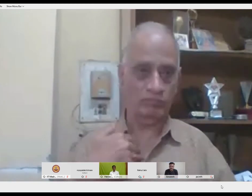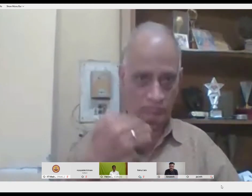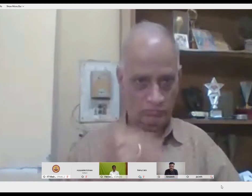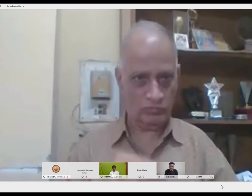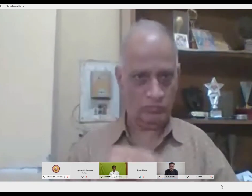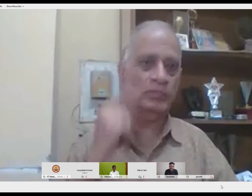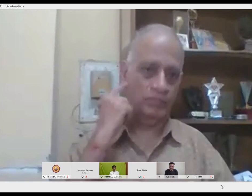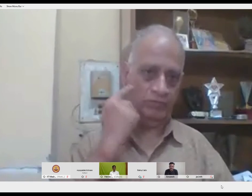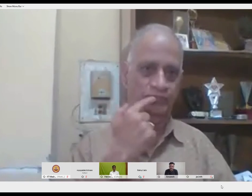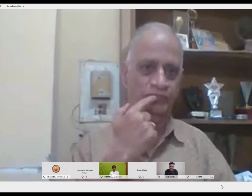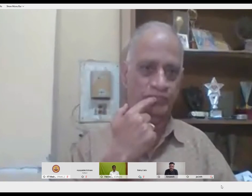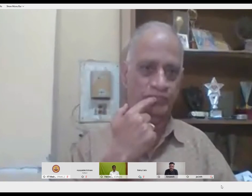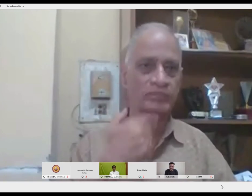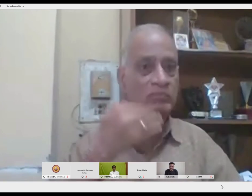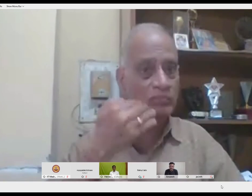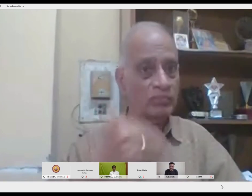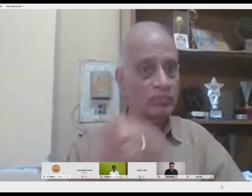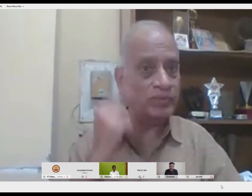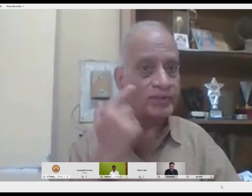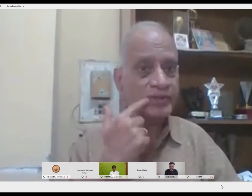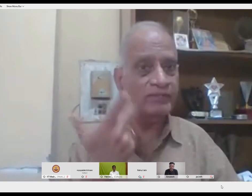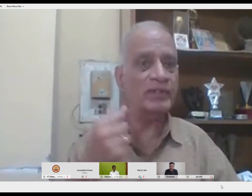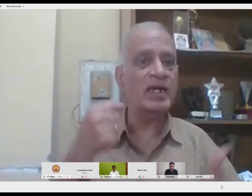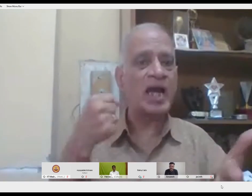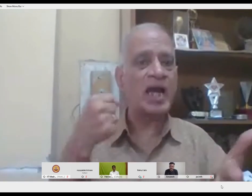Thank you know, I was born deaf.